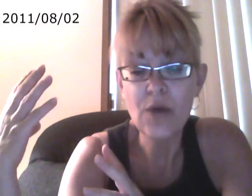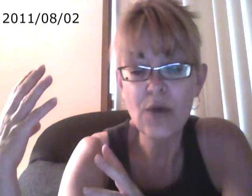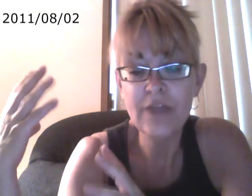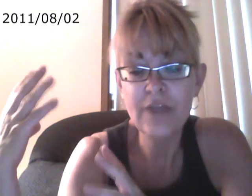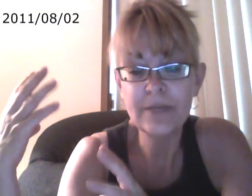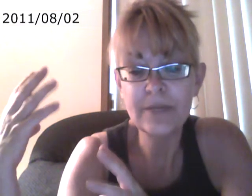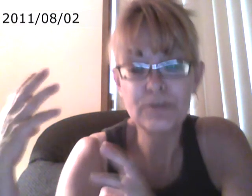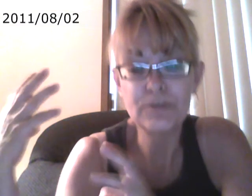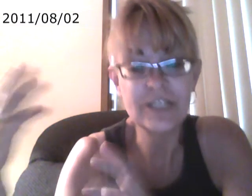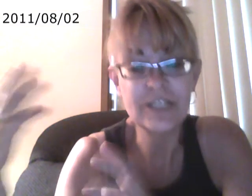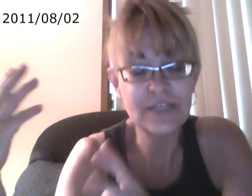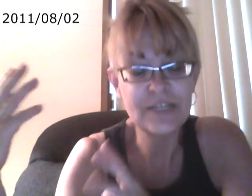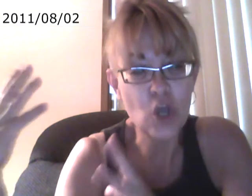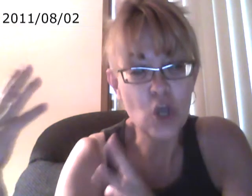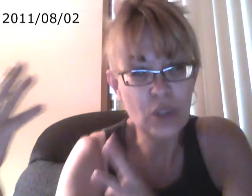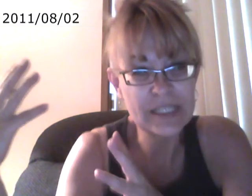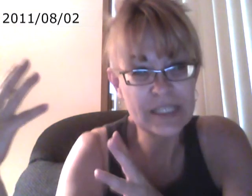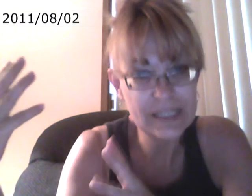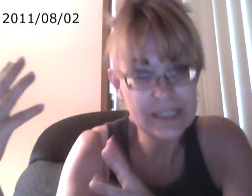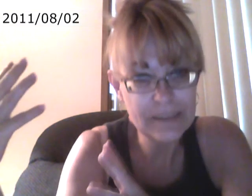everybody perceives all systems.